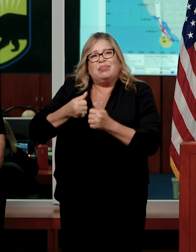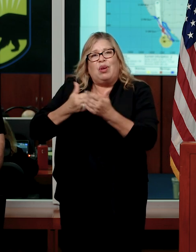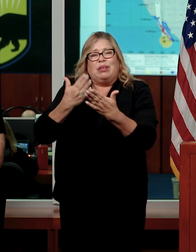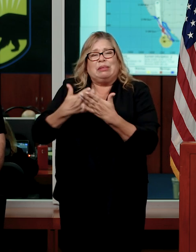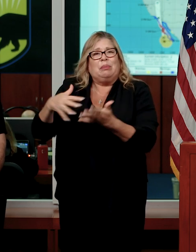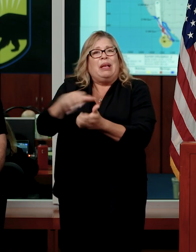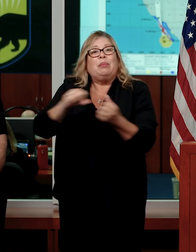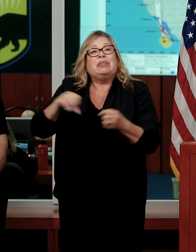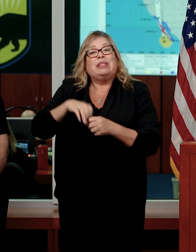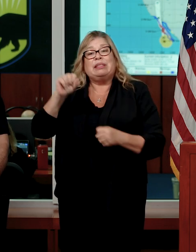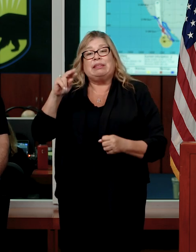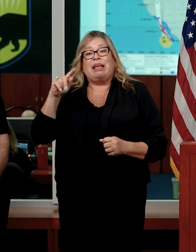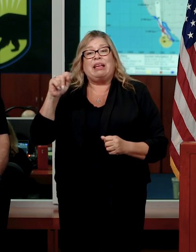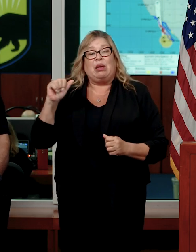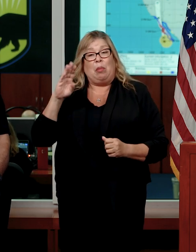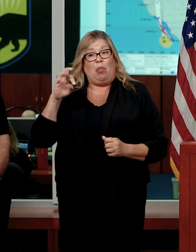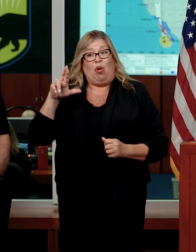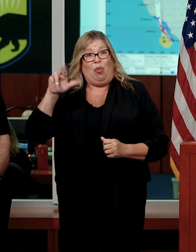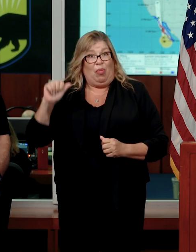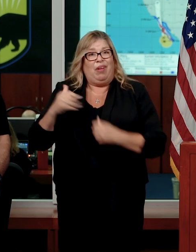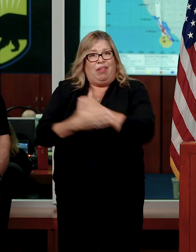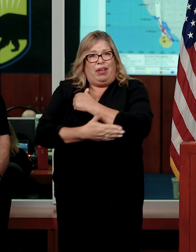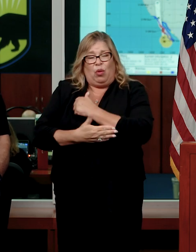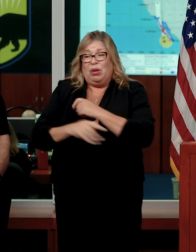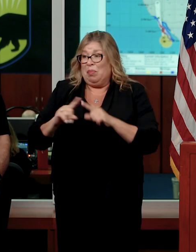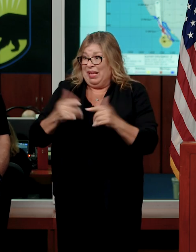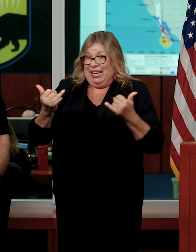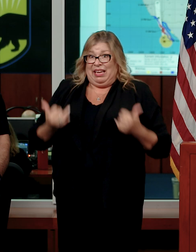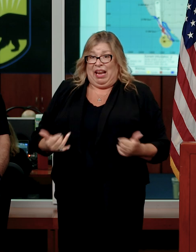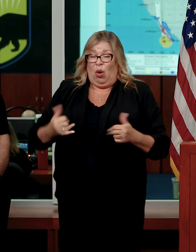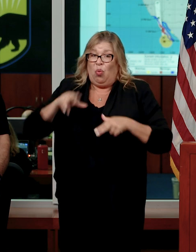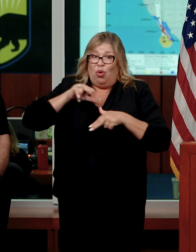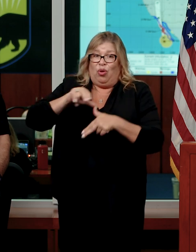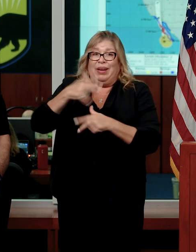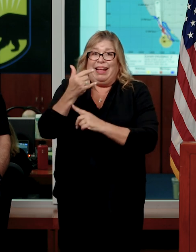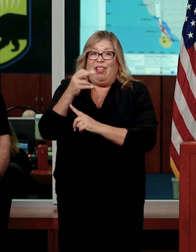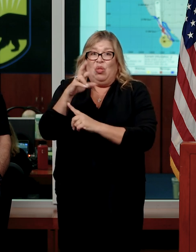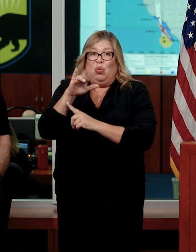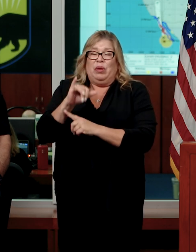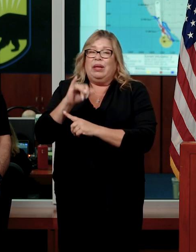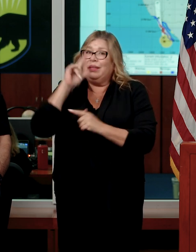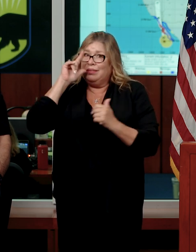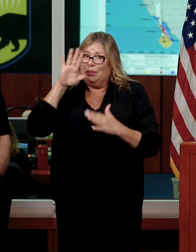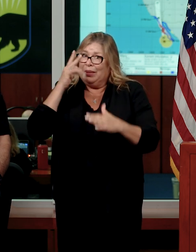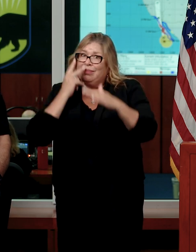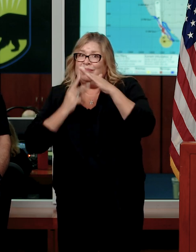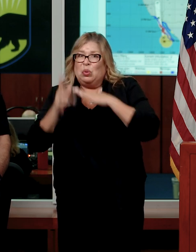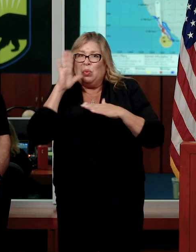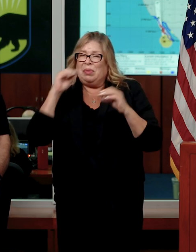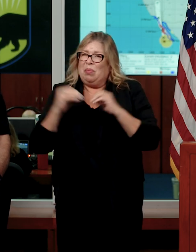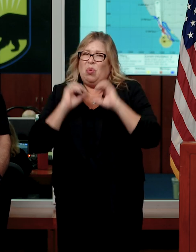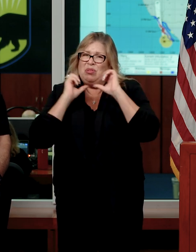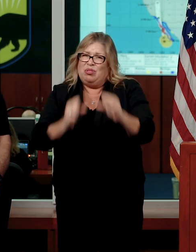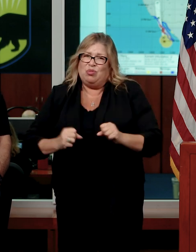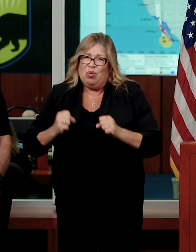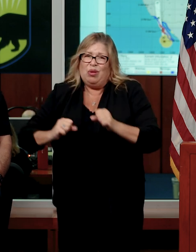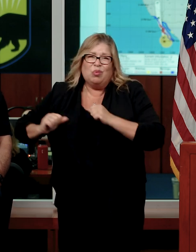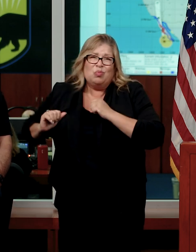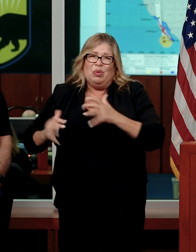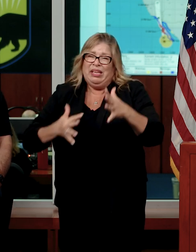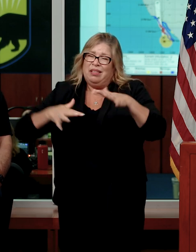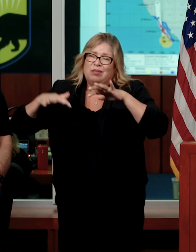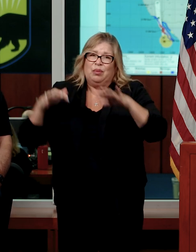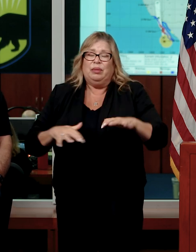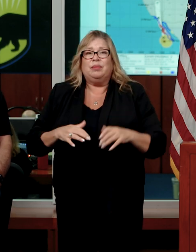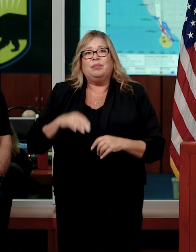County. This storm, Hurricane Hillary, is anticipated to be stronger than that. You would have to go back